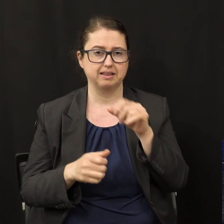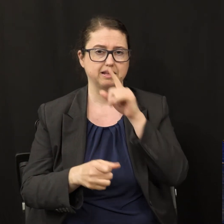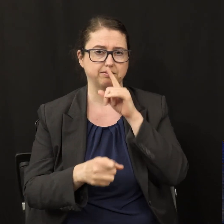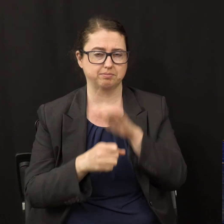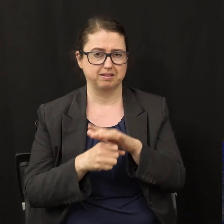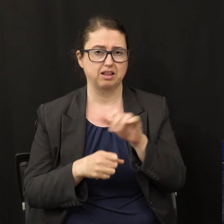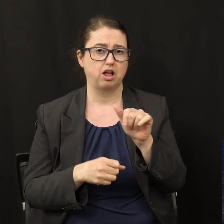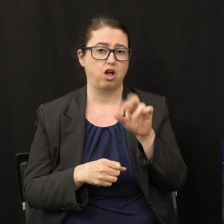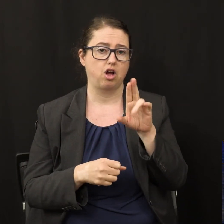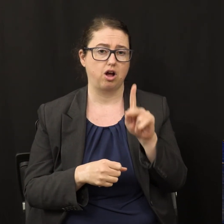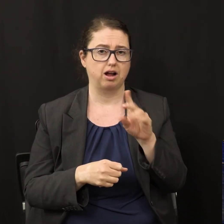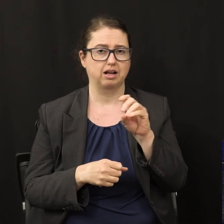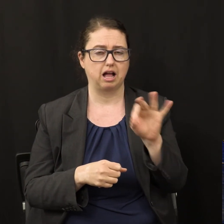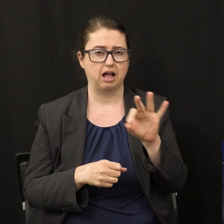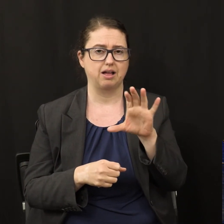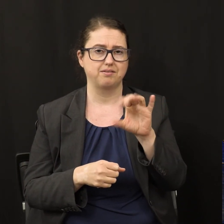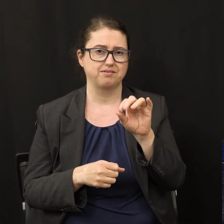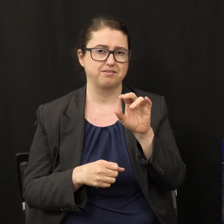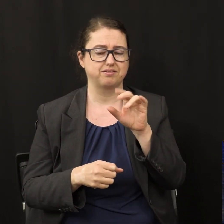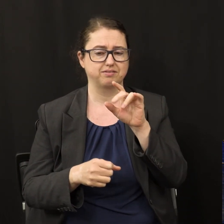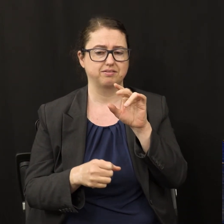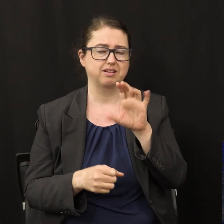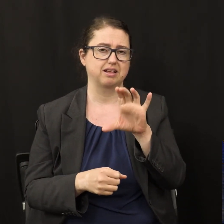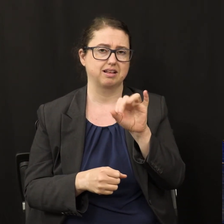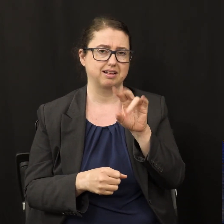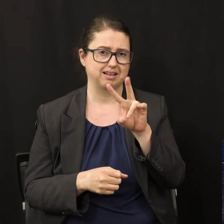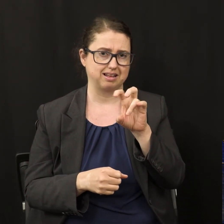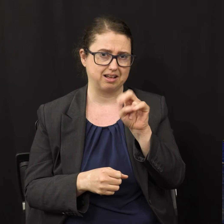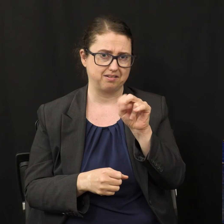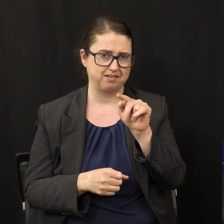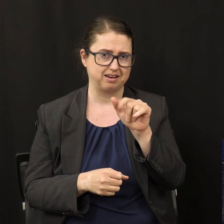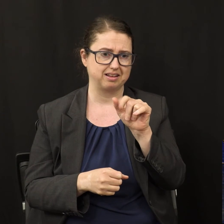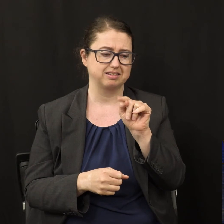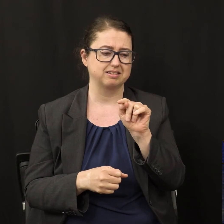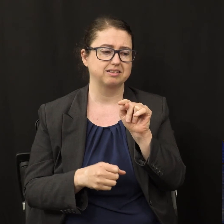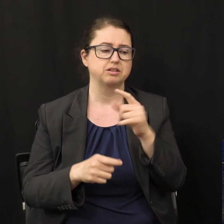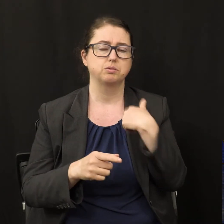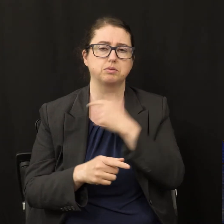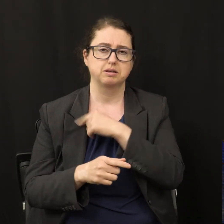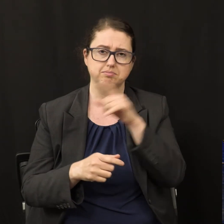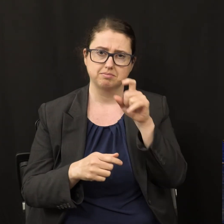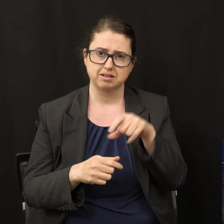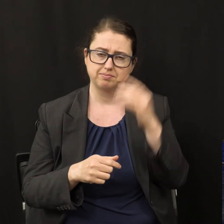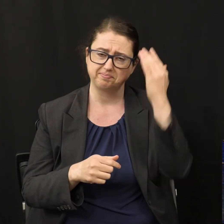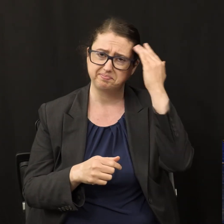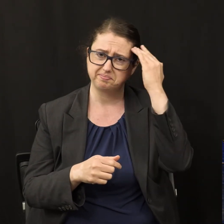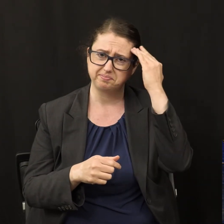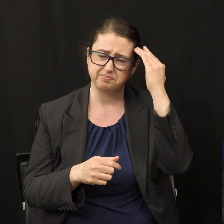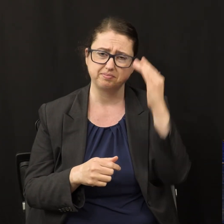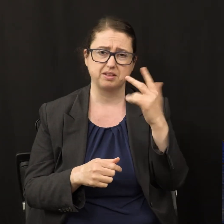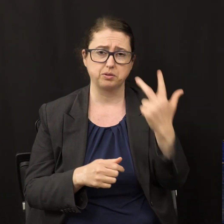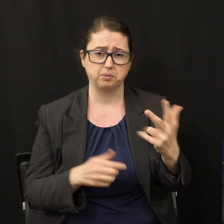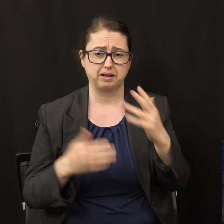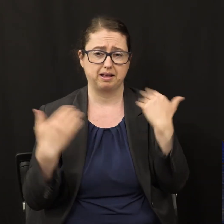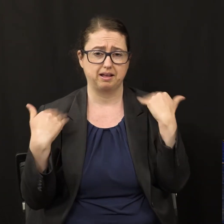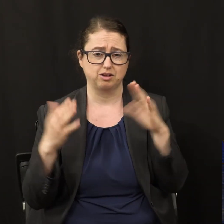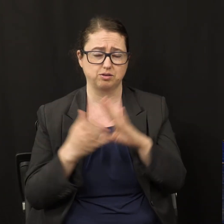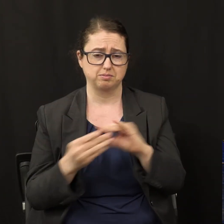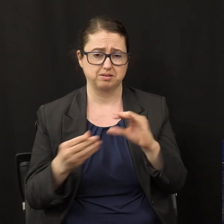holy place. So this is another reason why we know that the three angels' messages come from the most